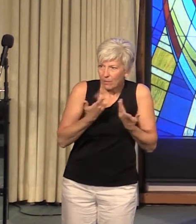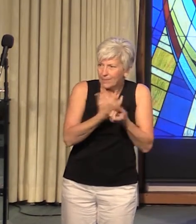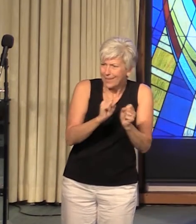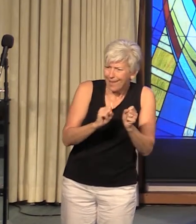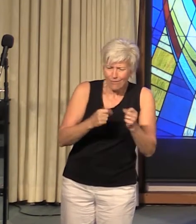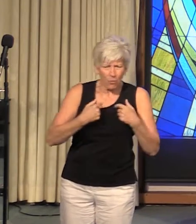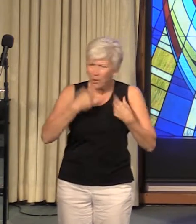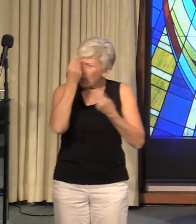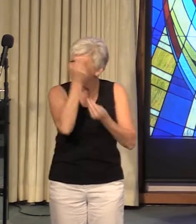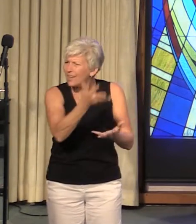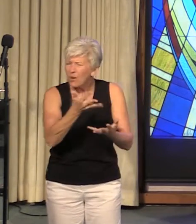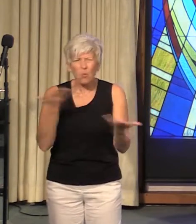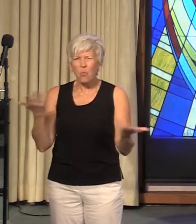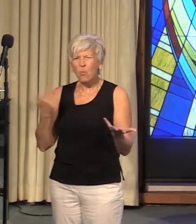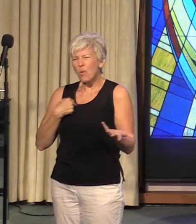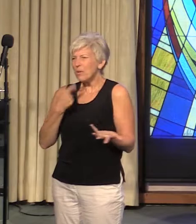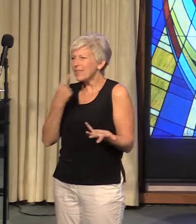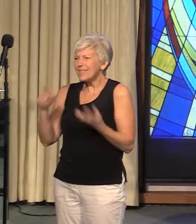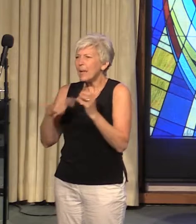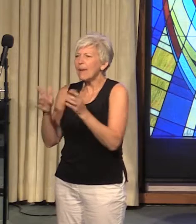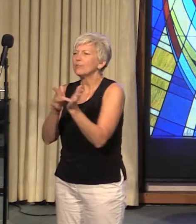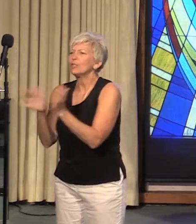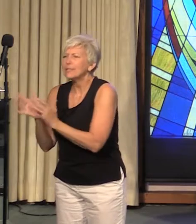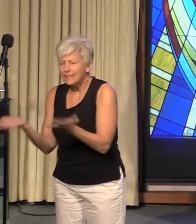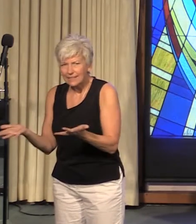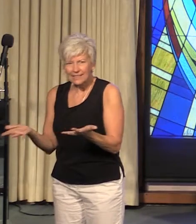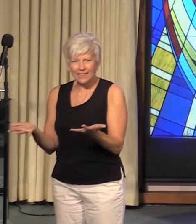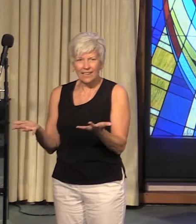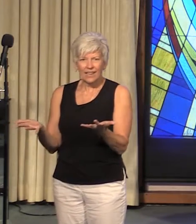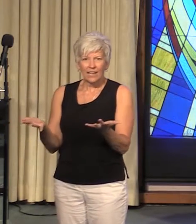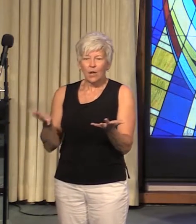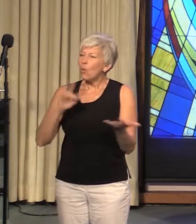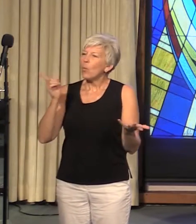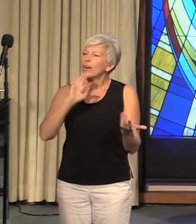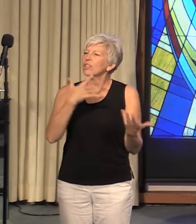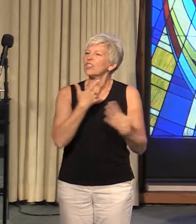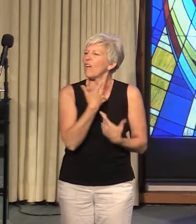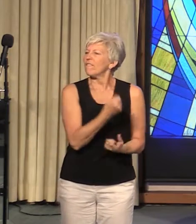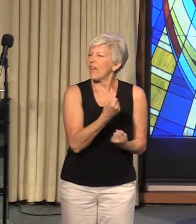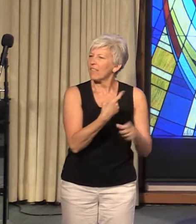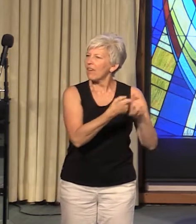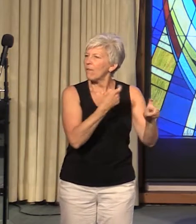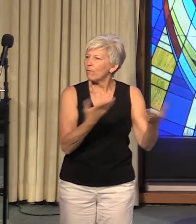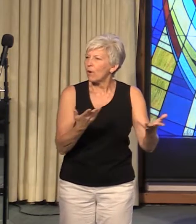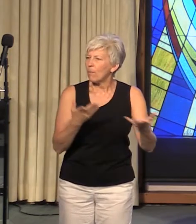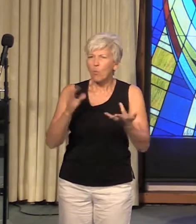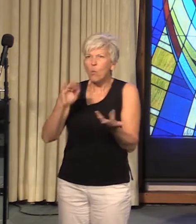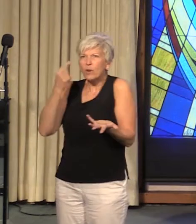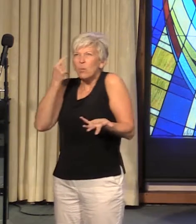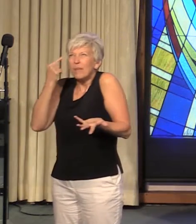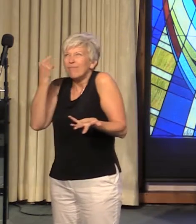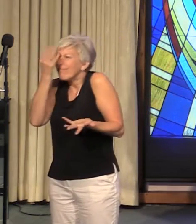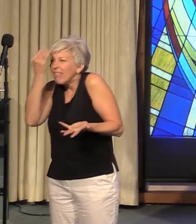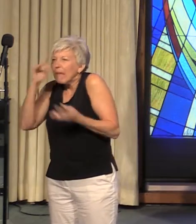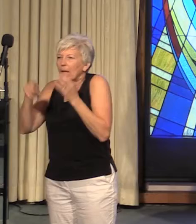And what do I say about Jesus? And where does our faith come from? What do we think about the Bible?